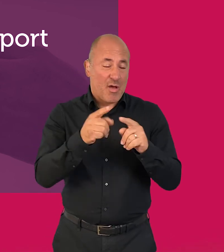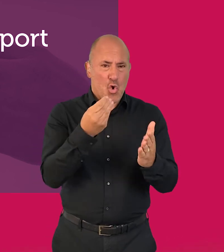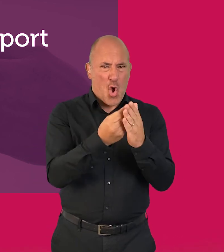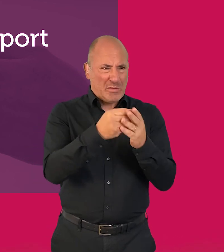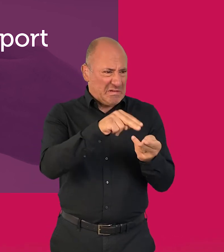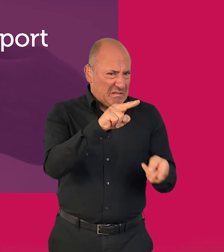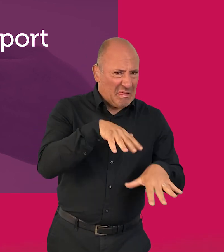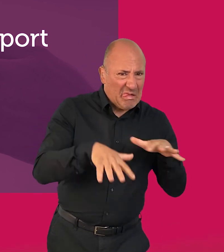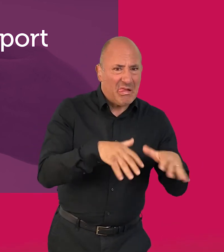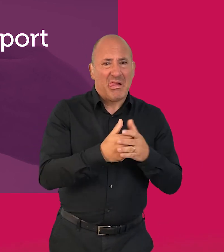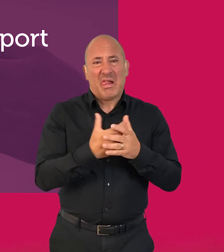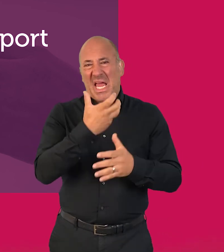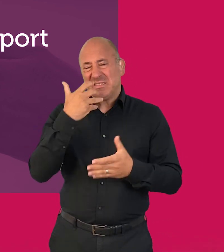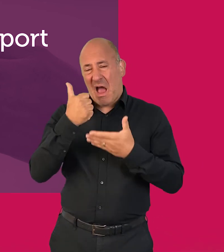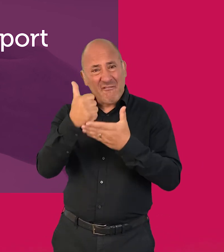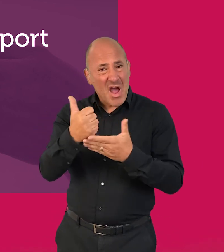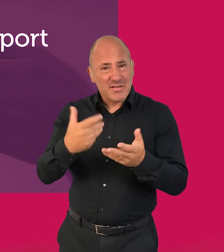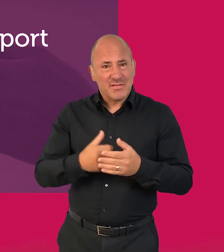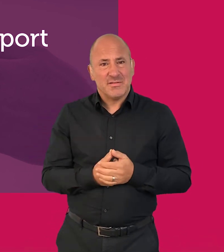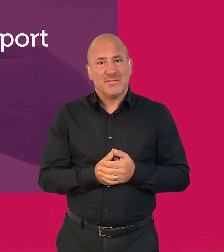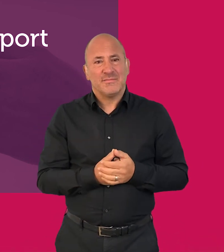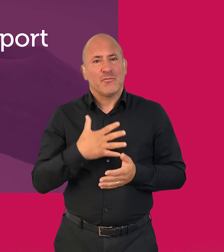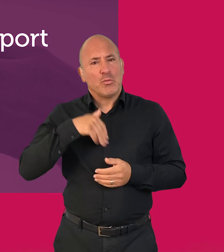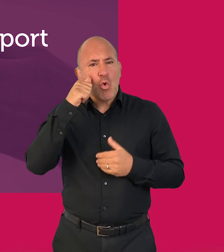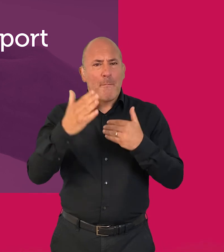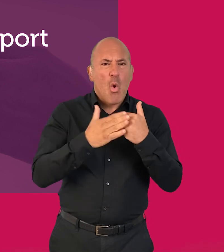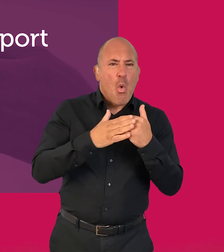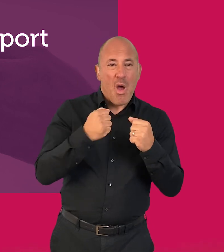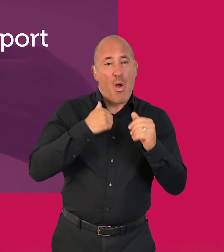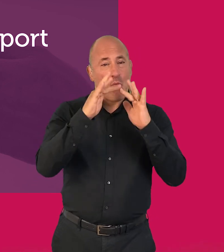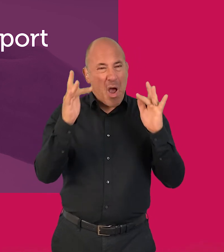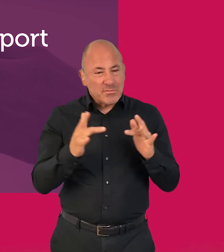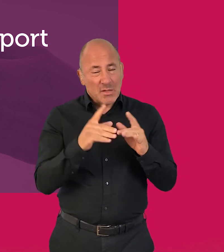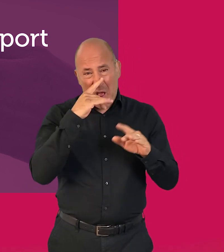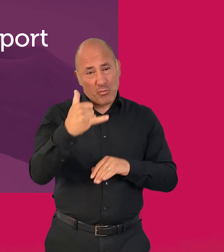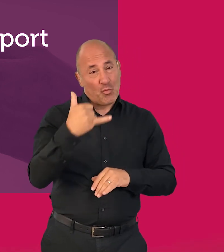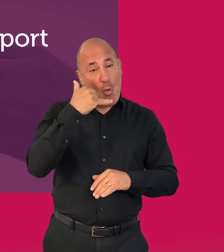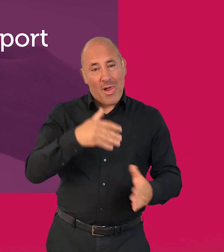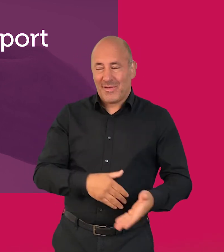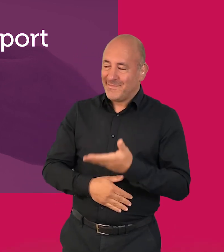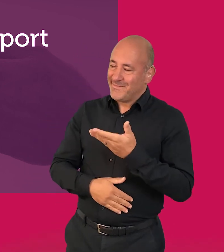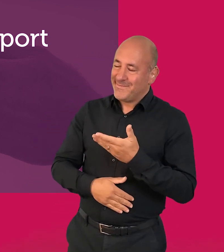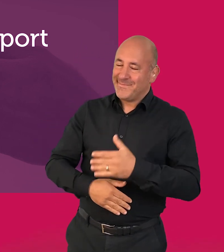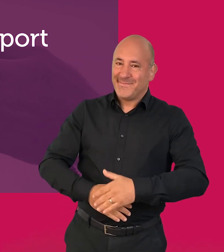cost of living and heating advice. For more details, visit our website or call 020 7974